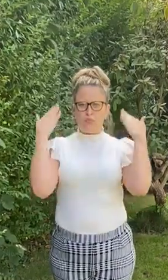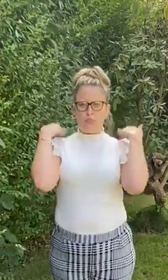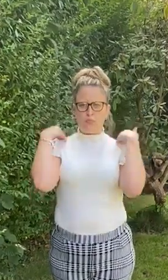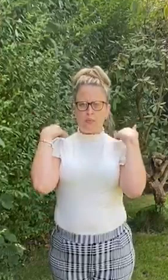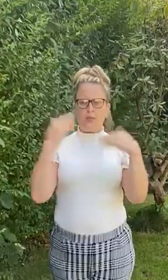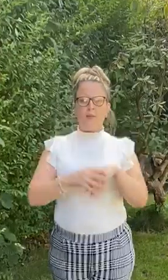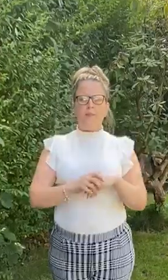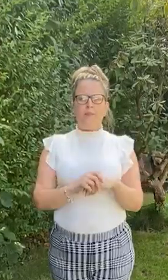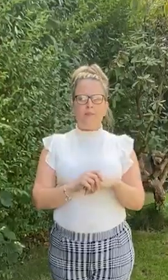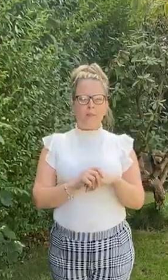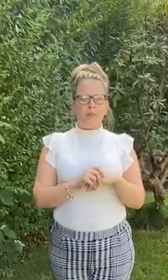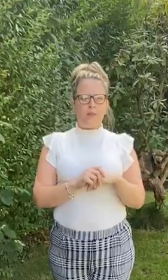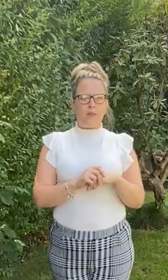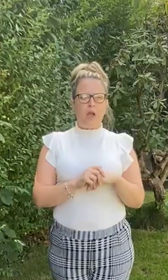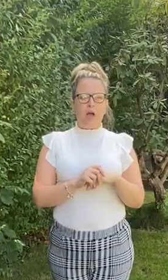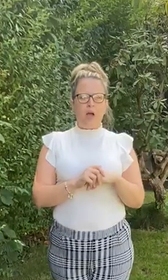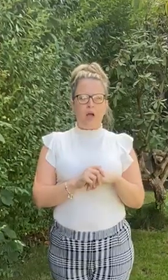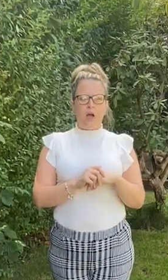Oh, help! Oh, no!